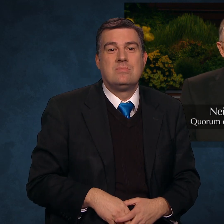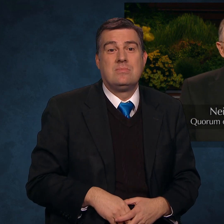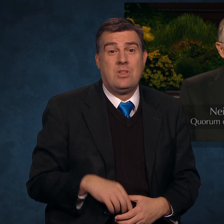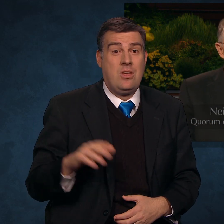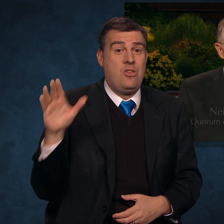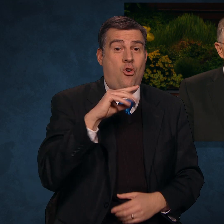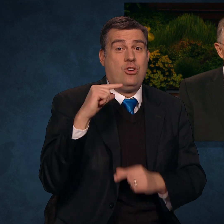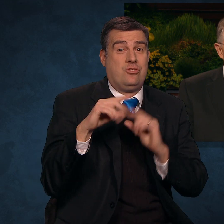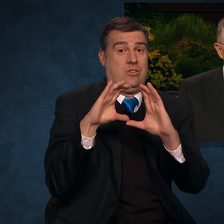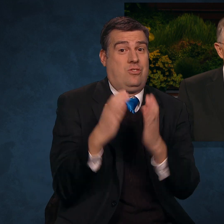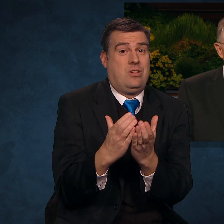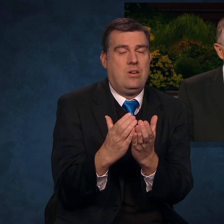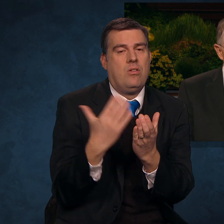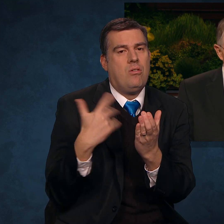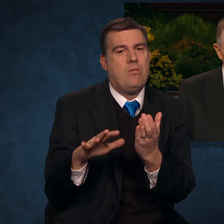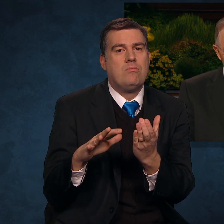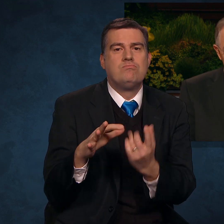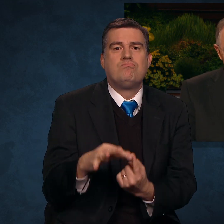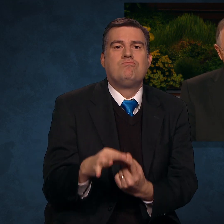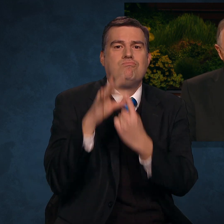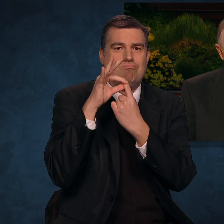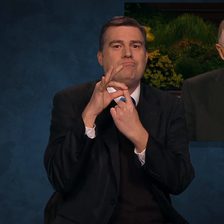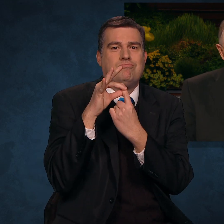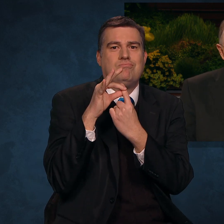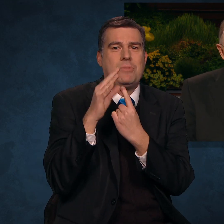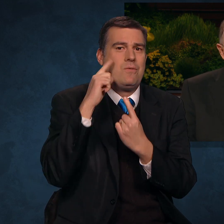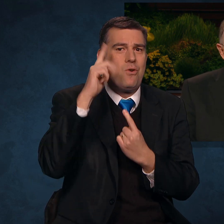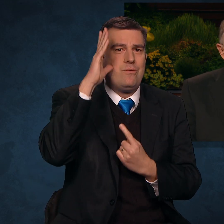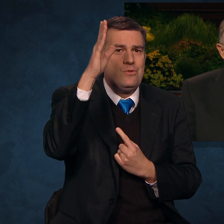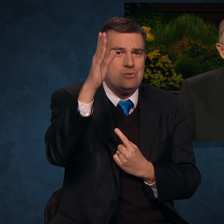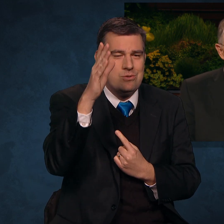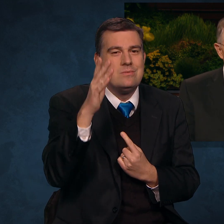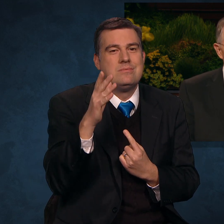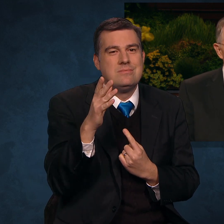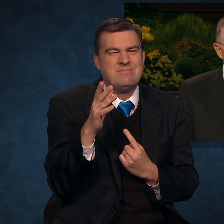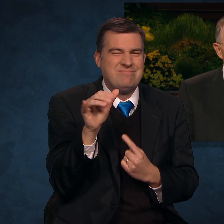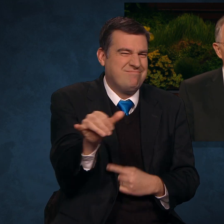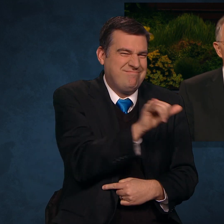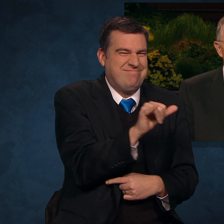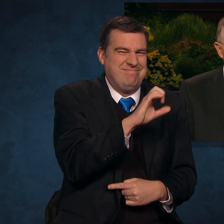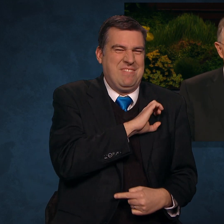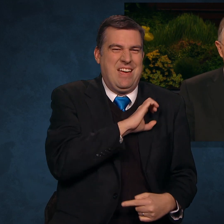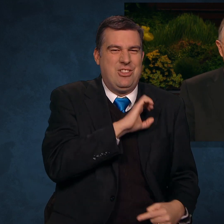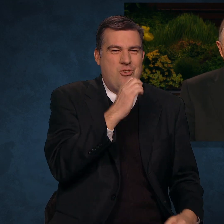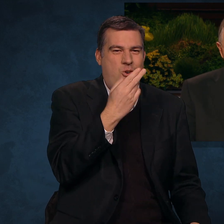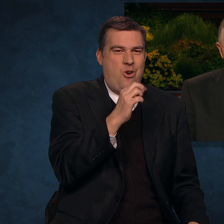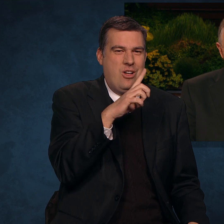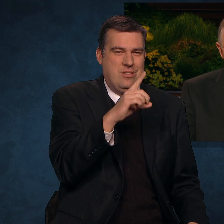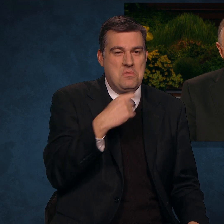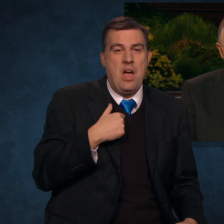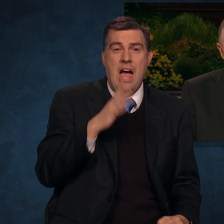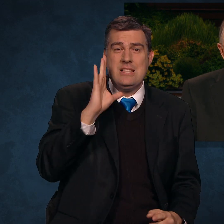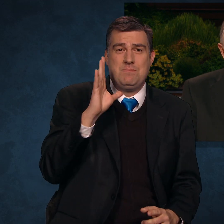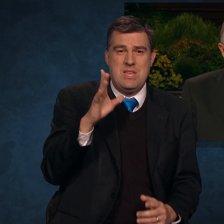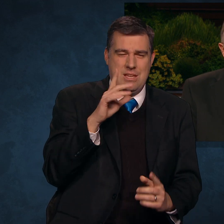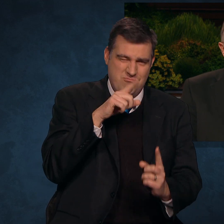Yours is a chosen generation of destiny, and like Elder Holland, I speak especially to you.